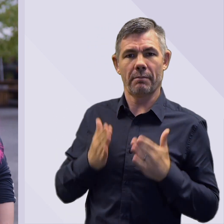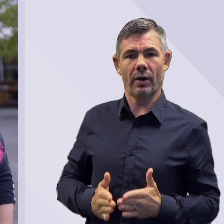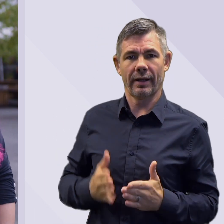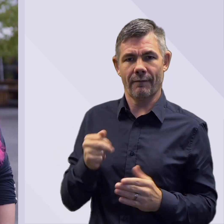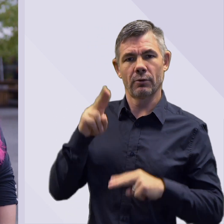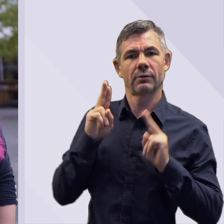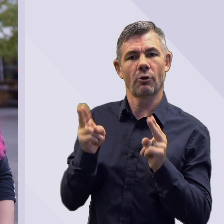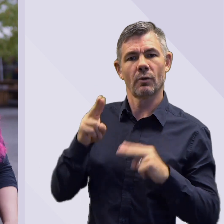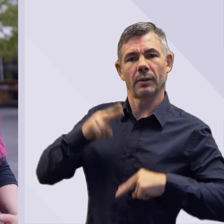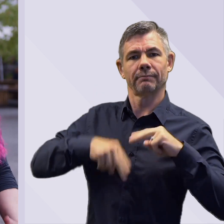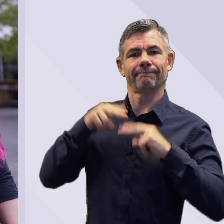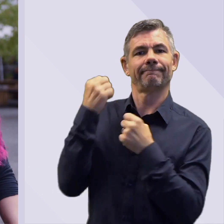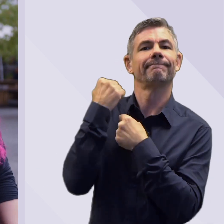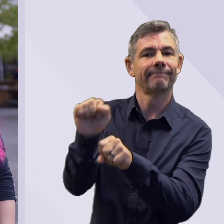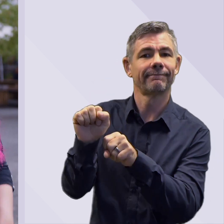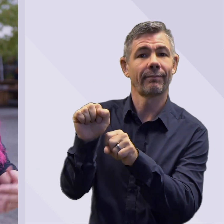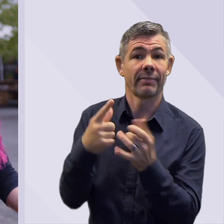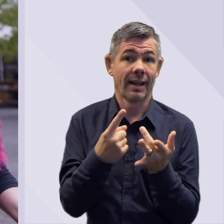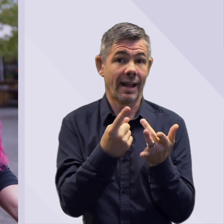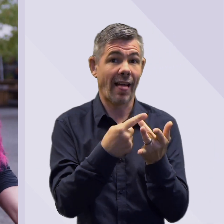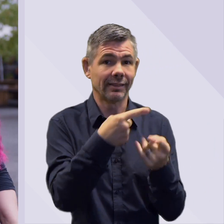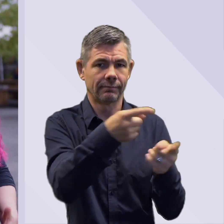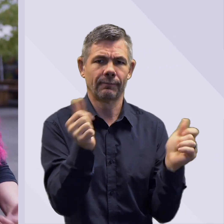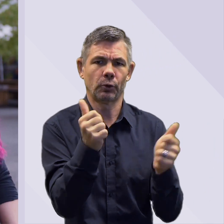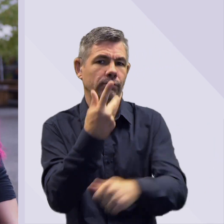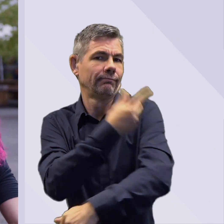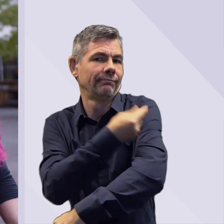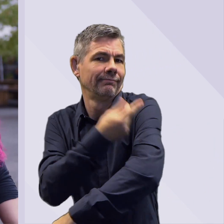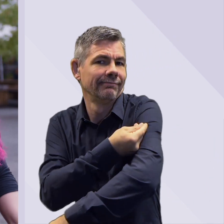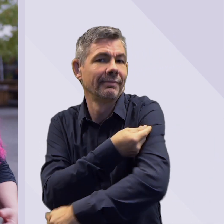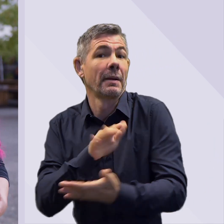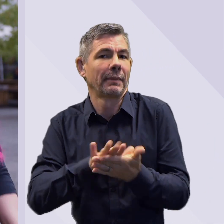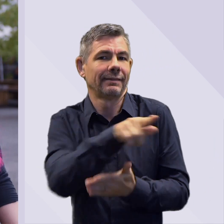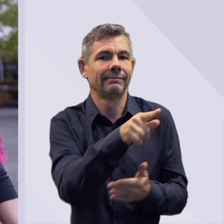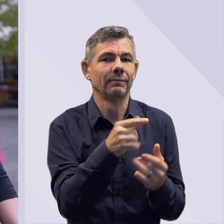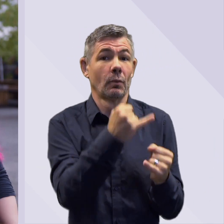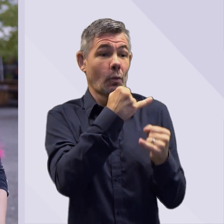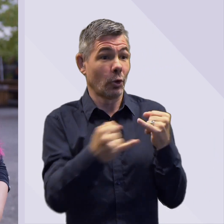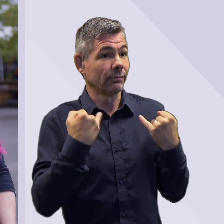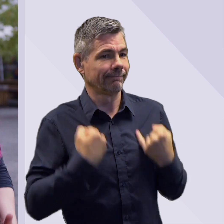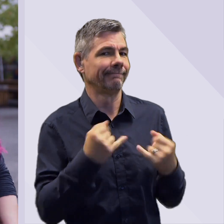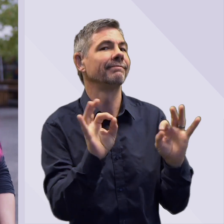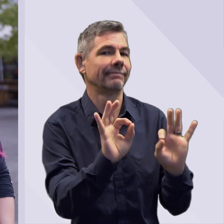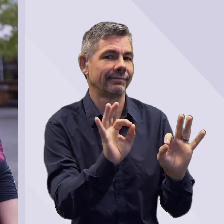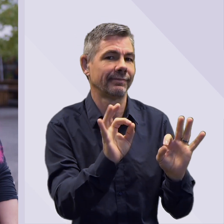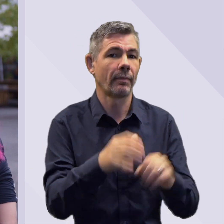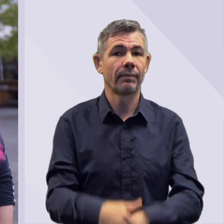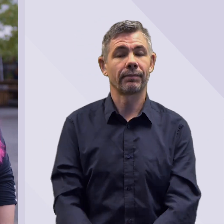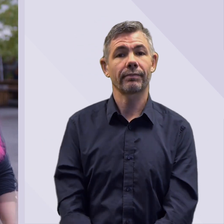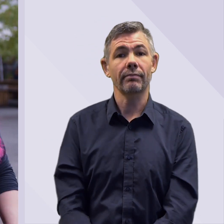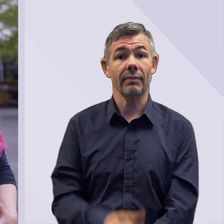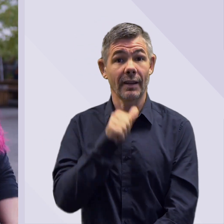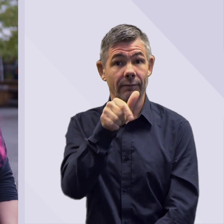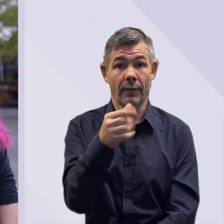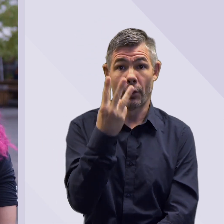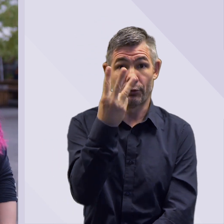antivirals available and we have a lot of people who've either around the world been infected before so have some immunity or have been vaccinated.